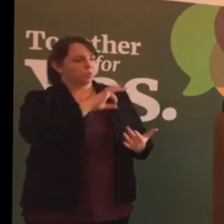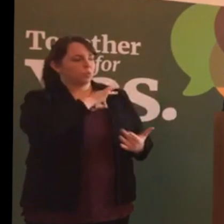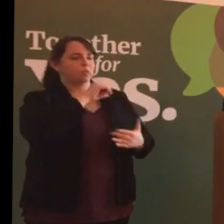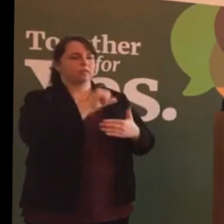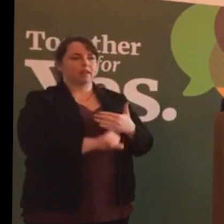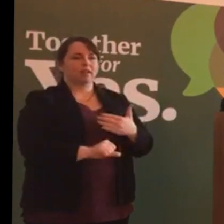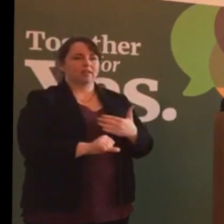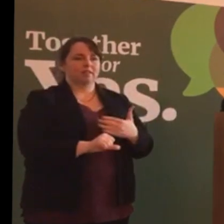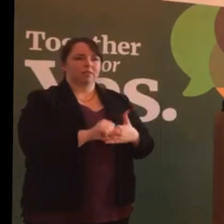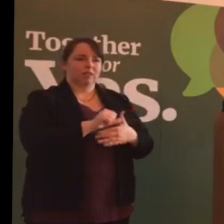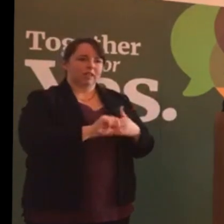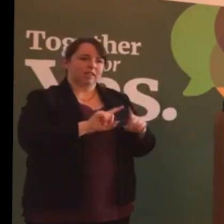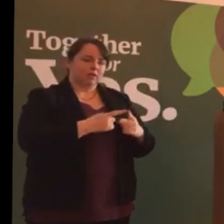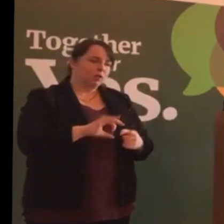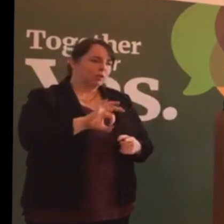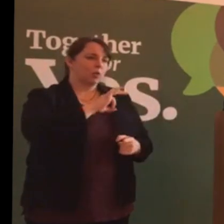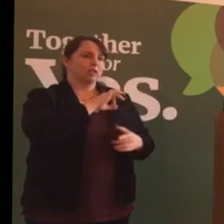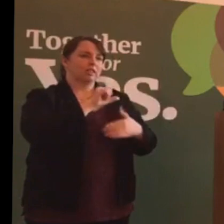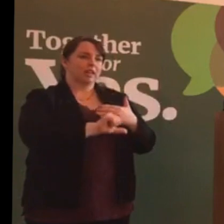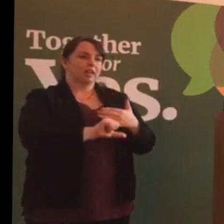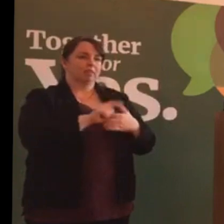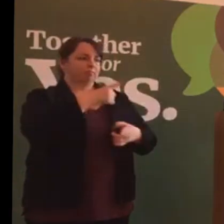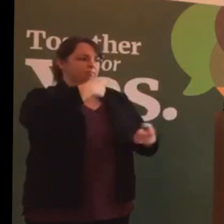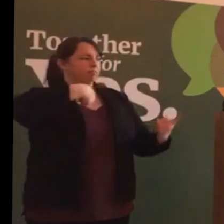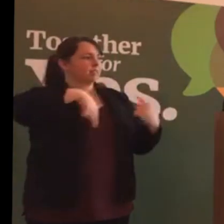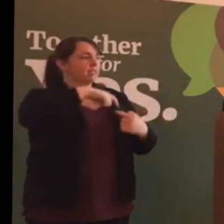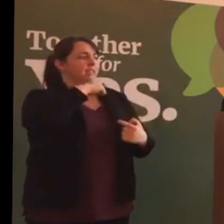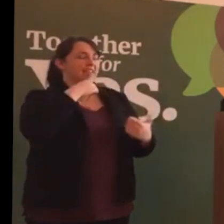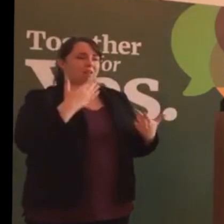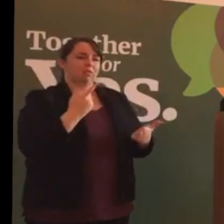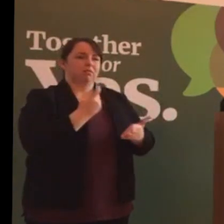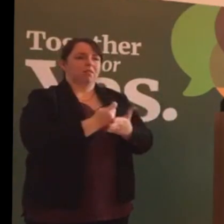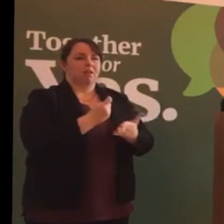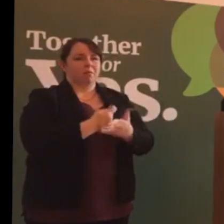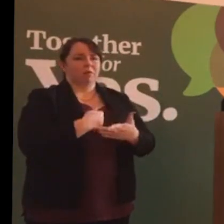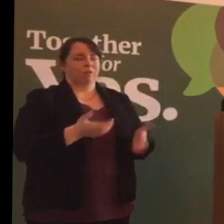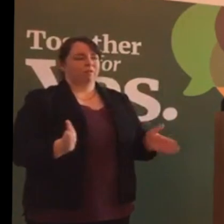It's a day when we're saying, time to end the hypocrisy.